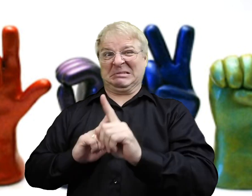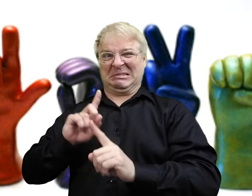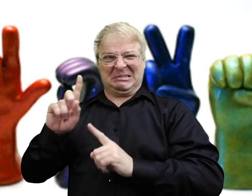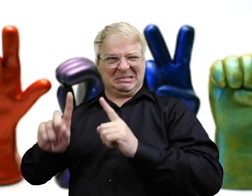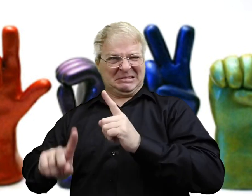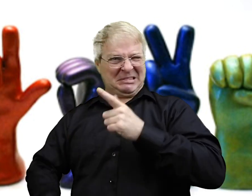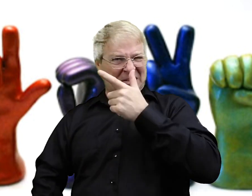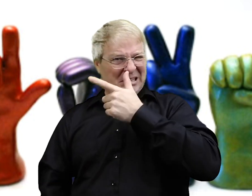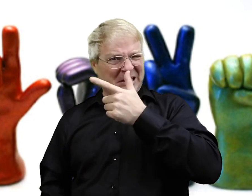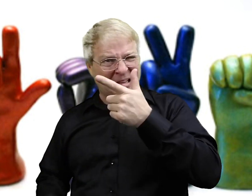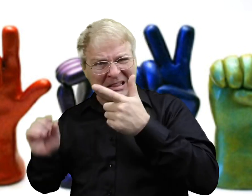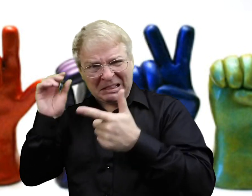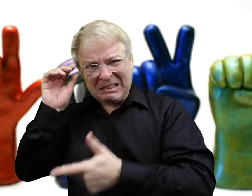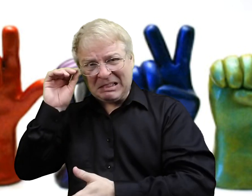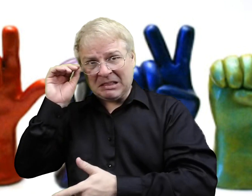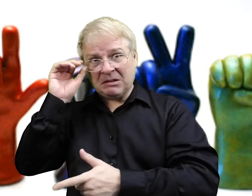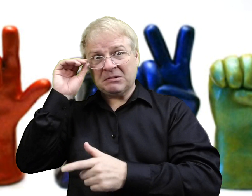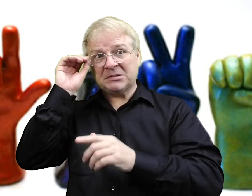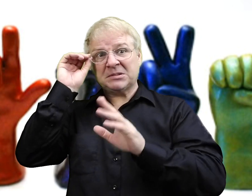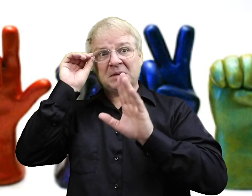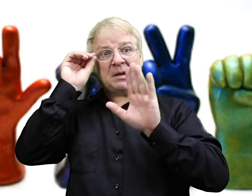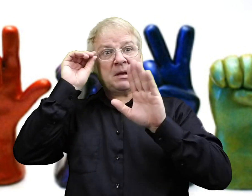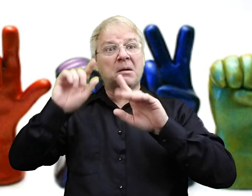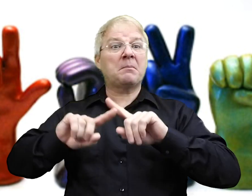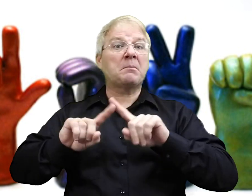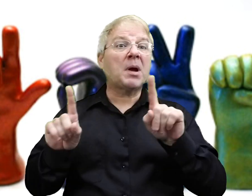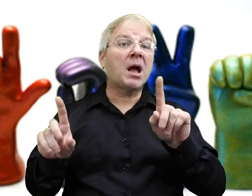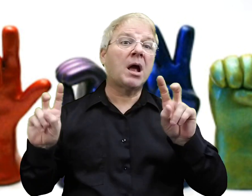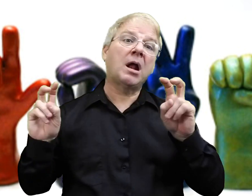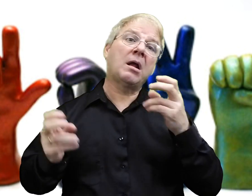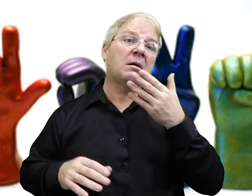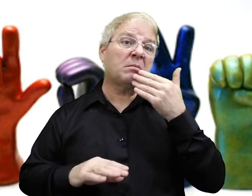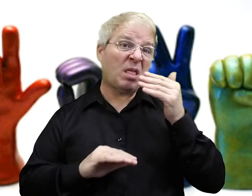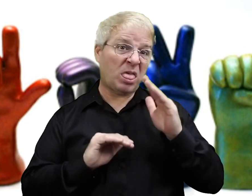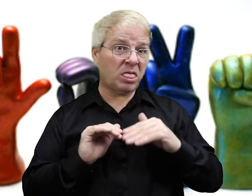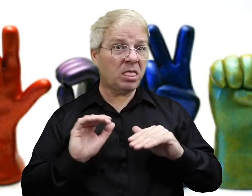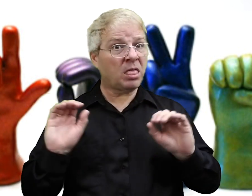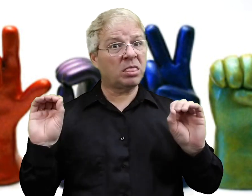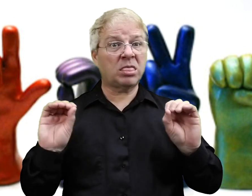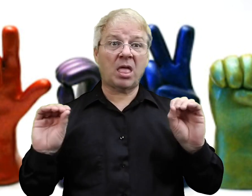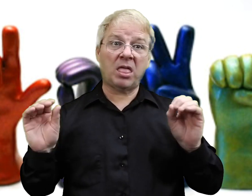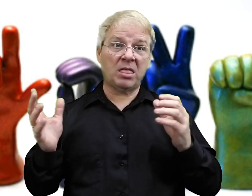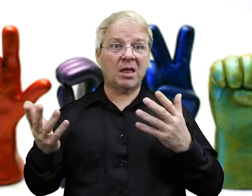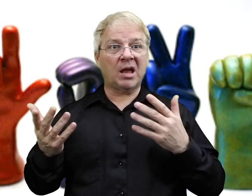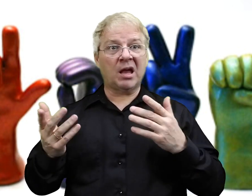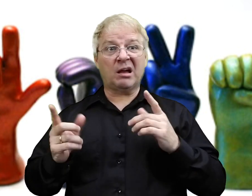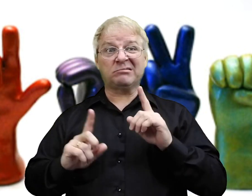student that helped to support them and their very lousy signers. But they thought to themselves